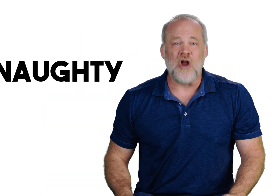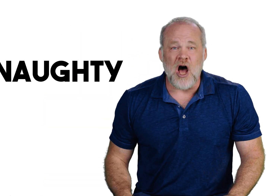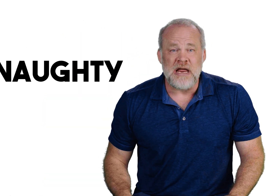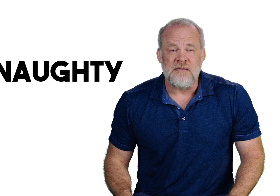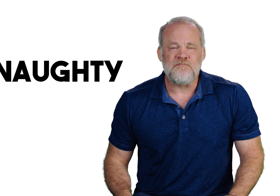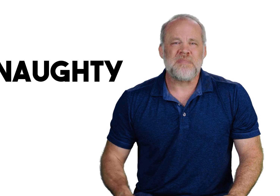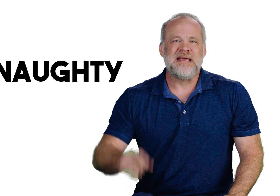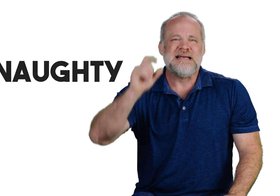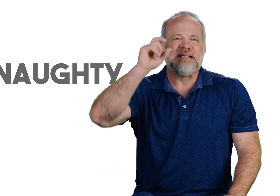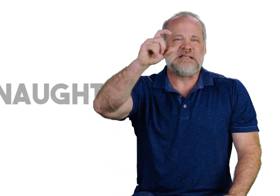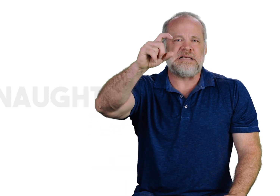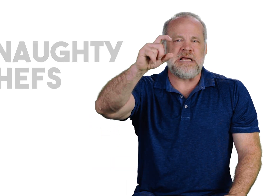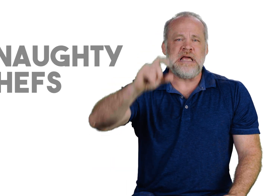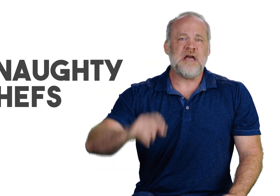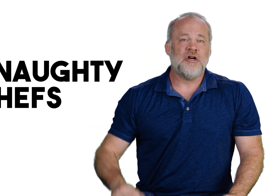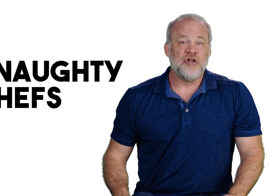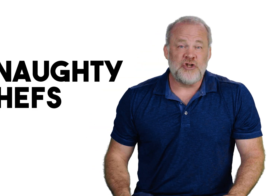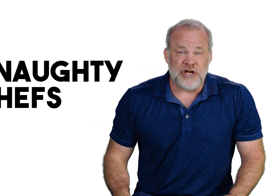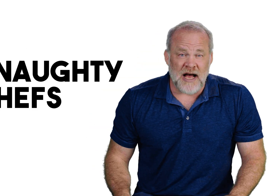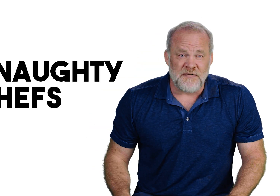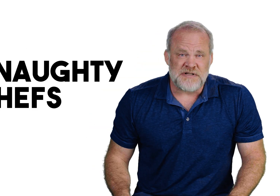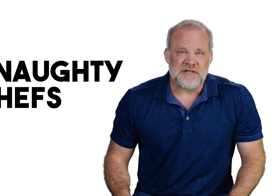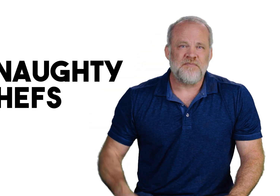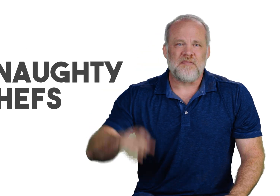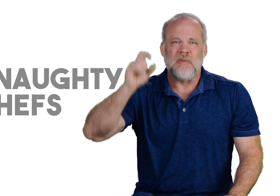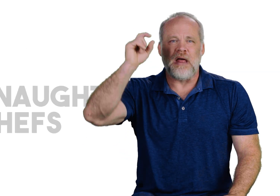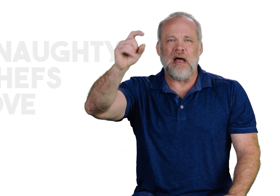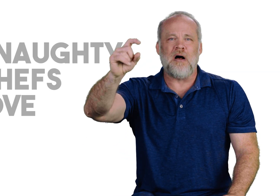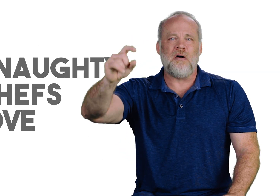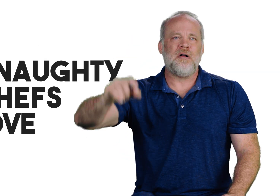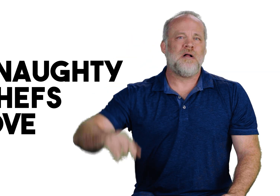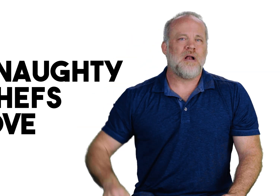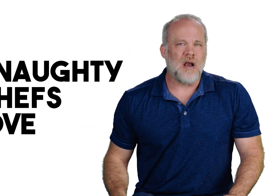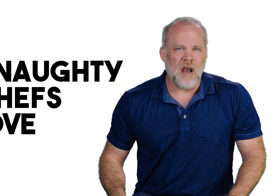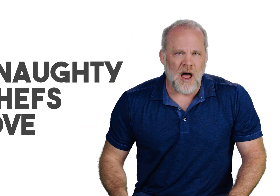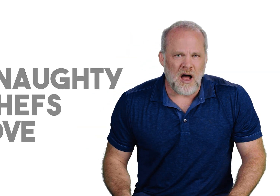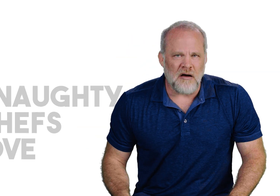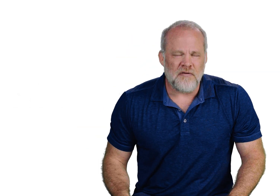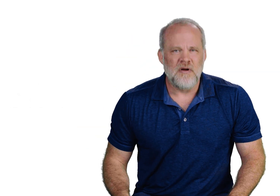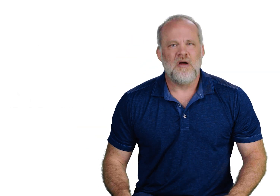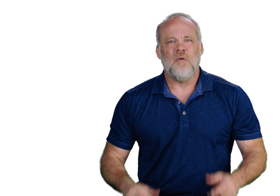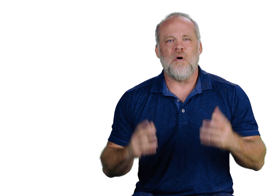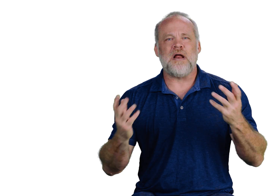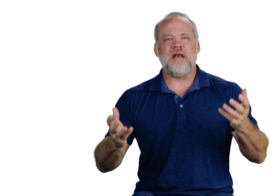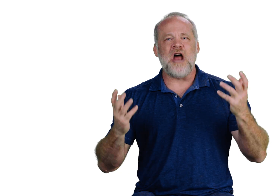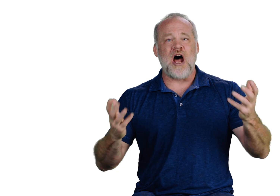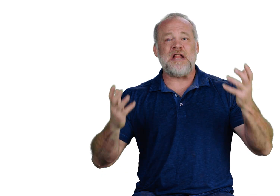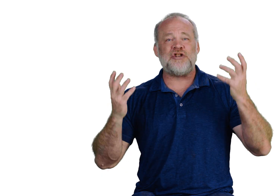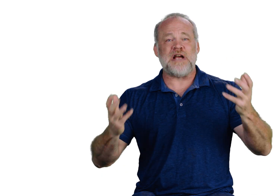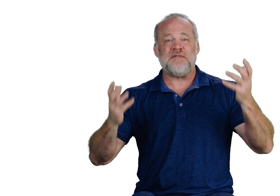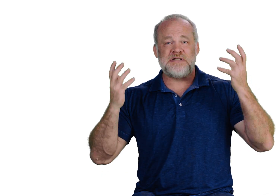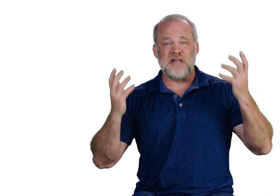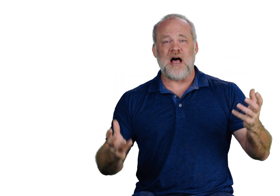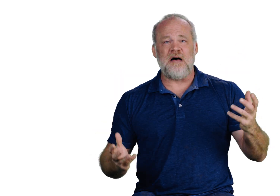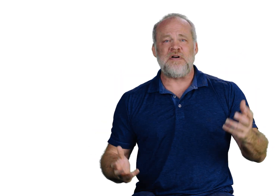naughty. C, chefs. L, love. What do naughty chefs love?